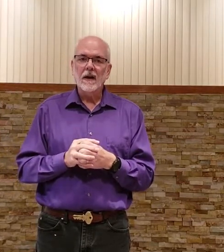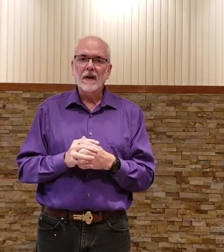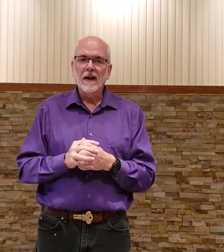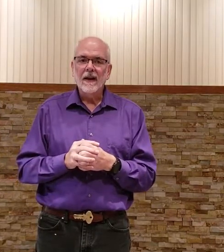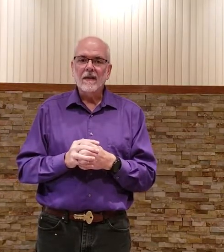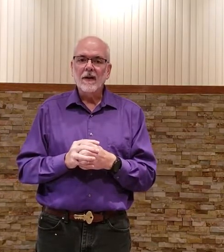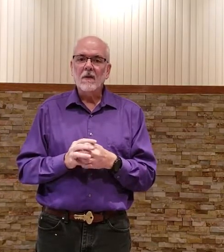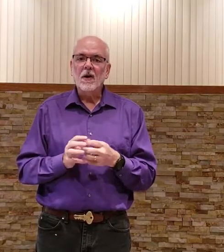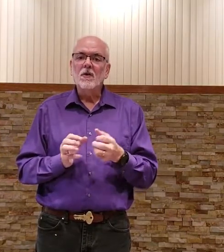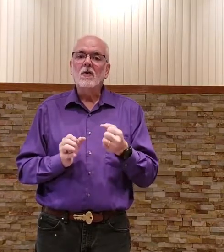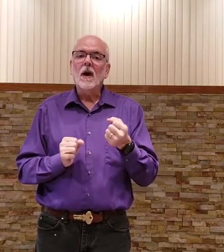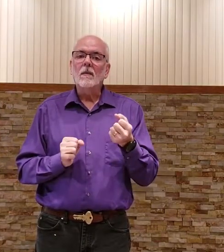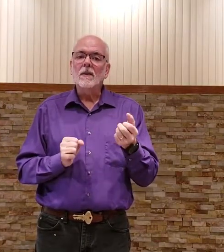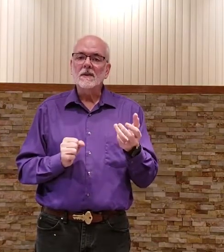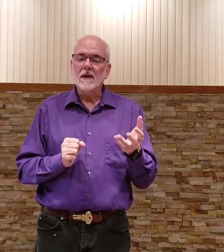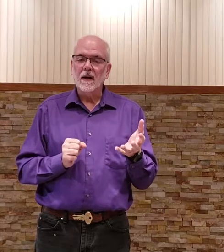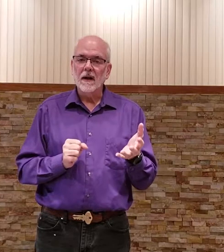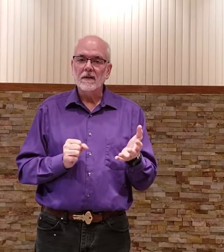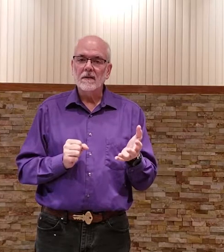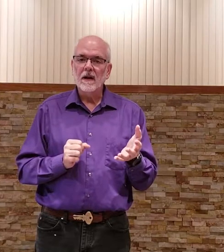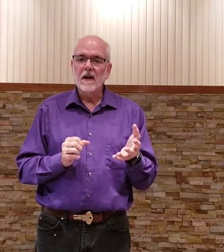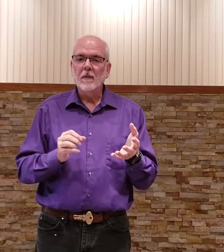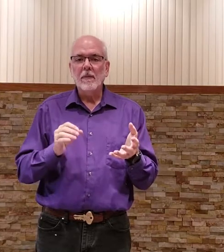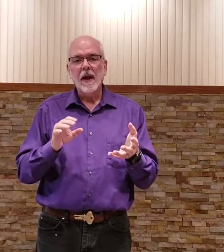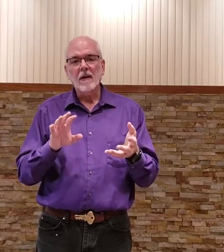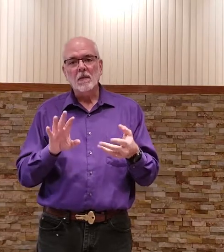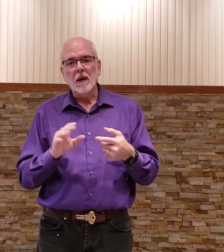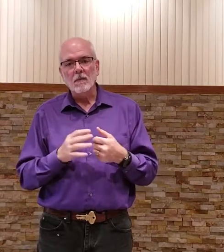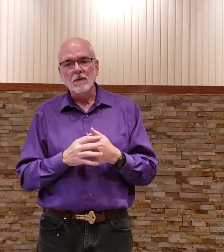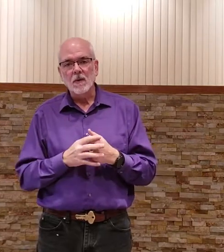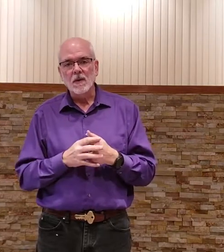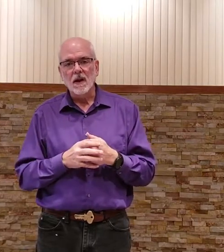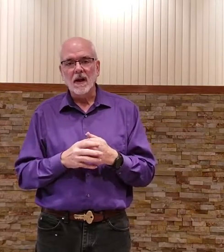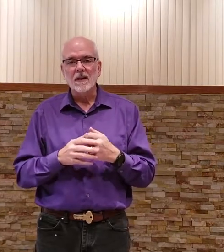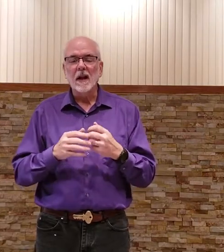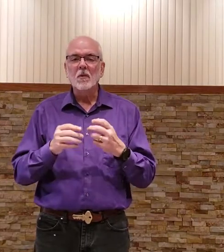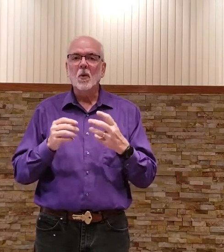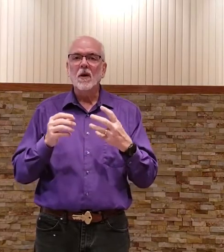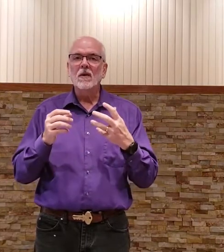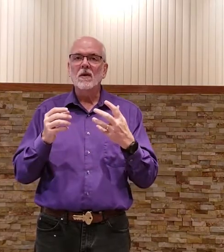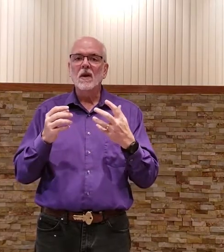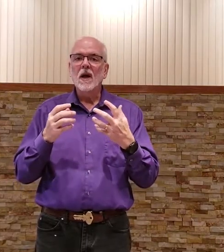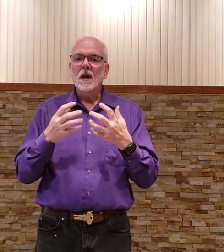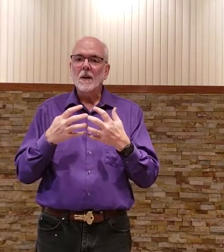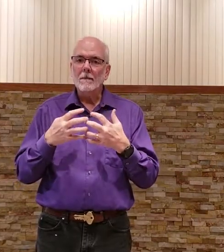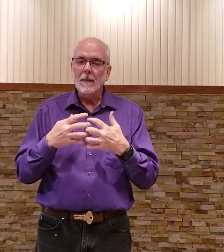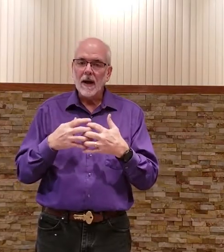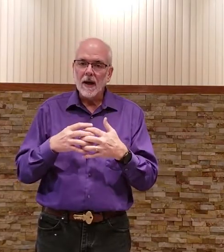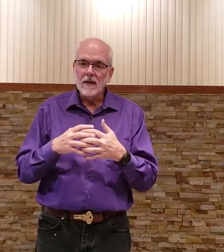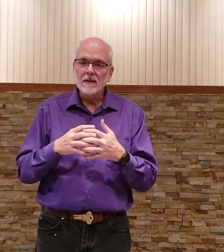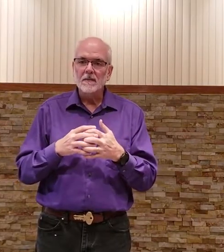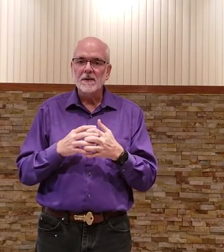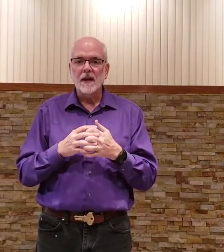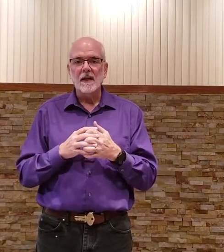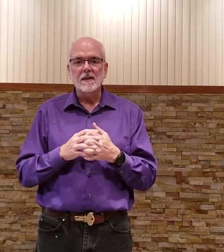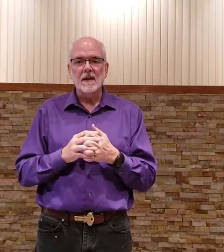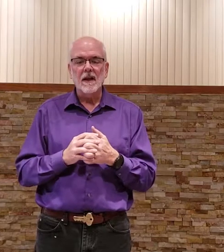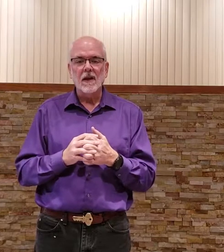that I'm going to drop signs and I'm going to pantomime a few signs and I'm going to combine some signs together